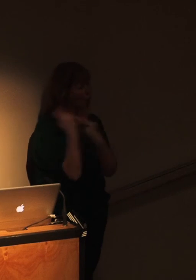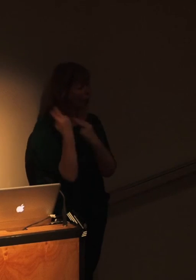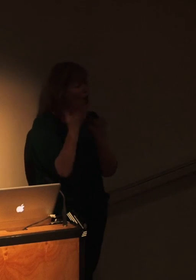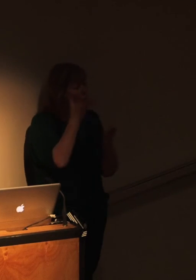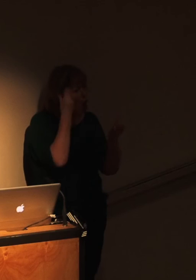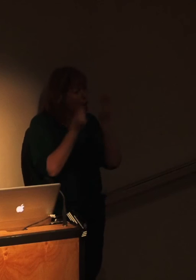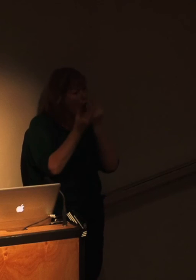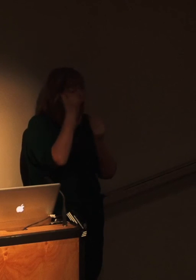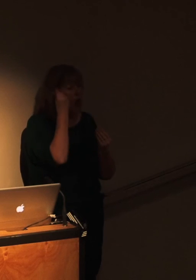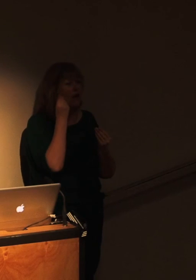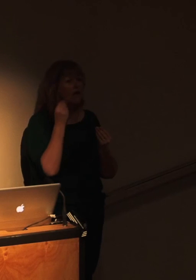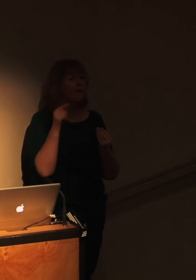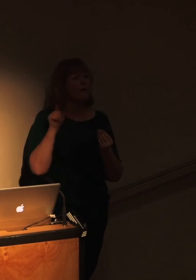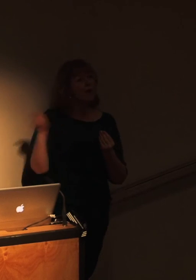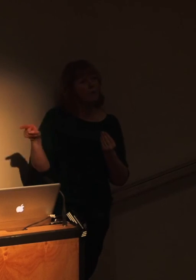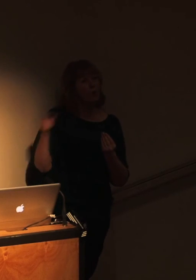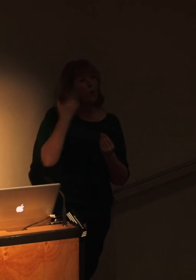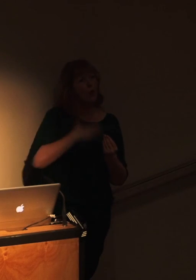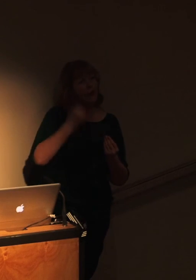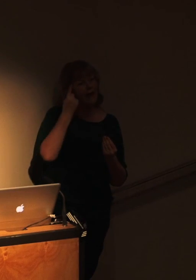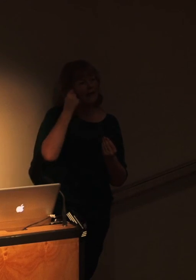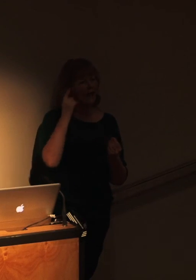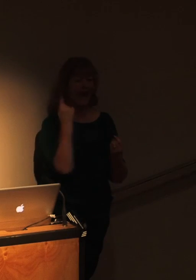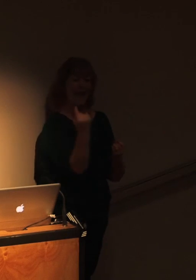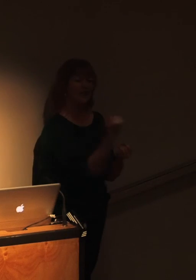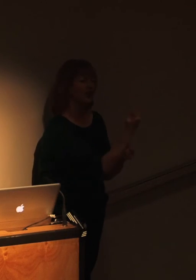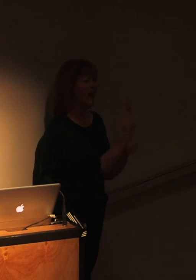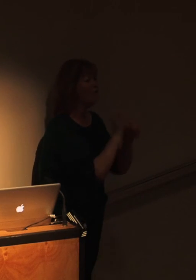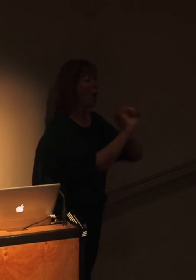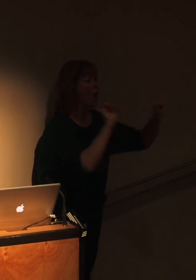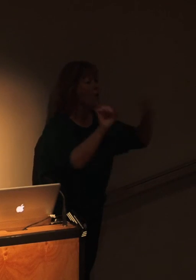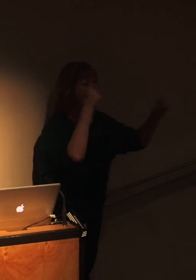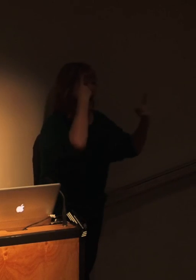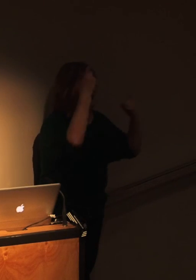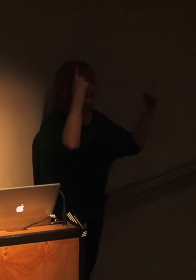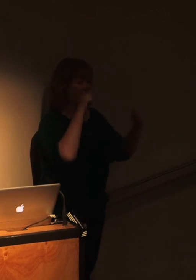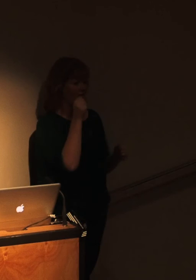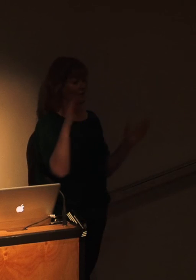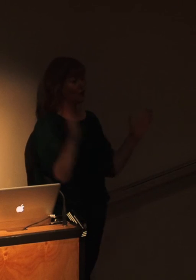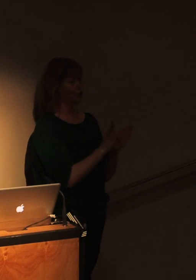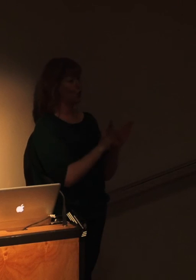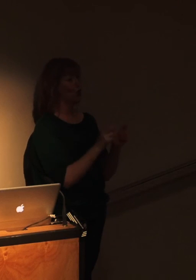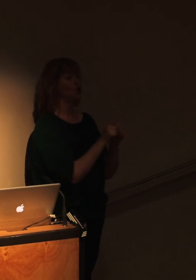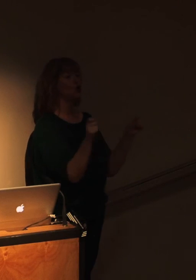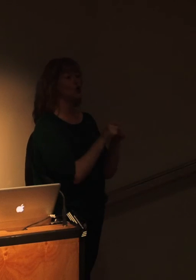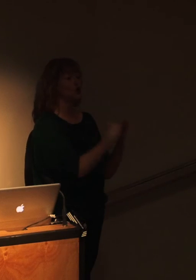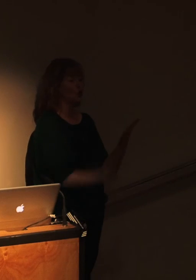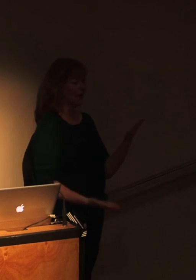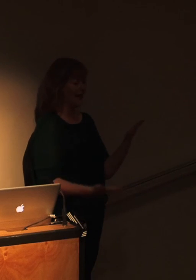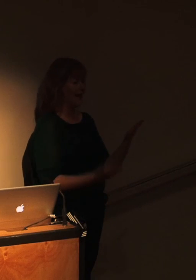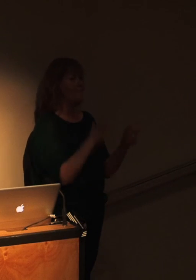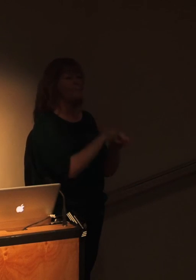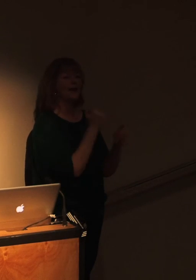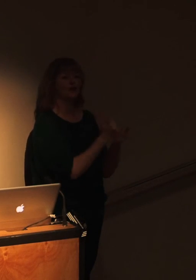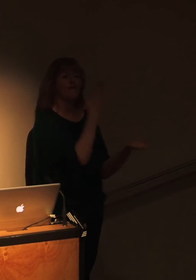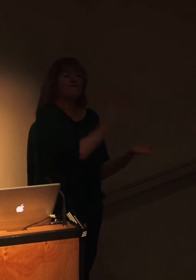and everybody has their own opinion about something. So if you're going to tell a short story like a news story, tell it with all the facts, get all the facts in there,